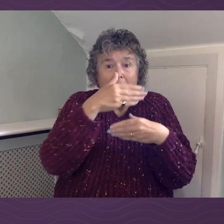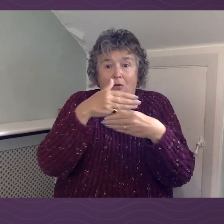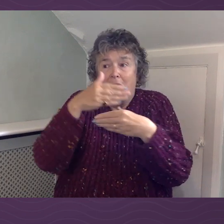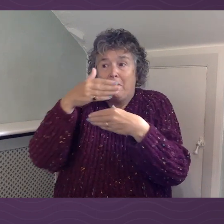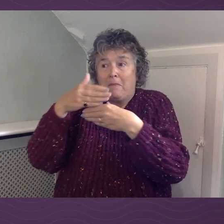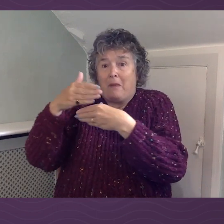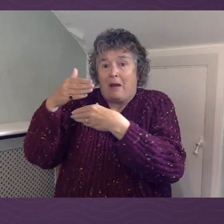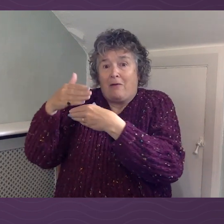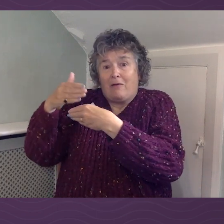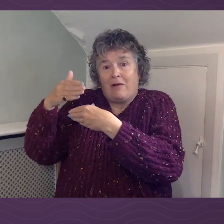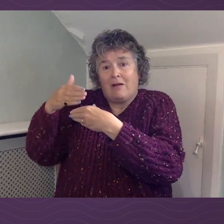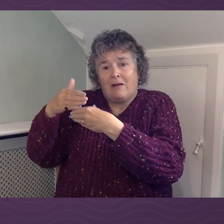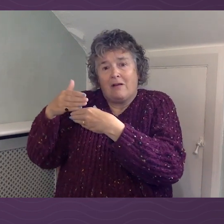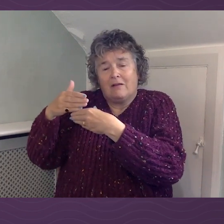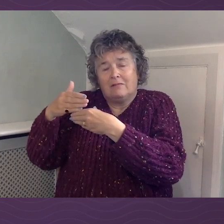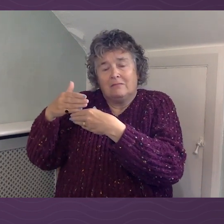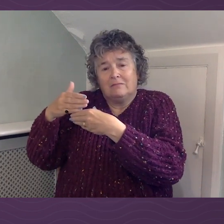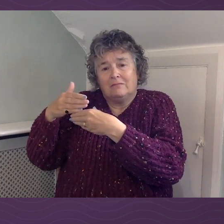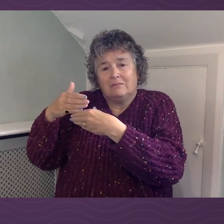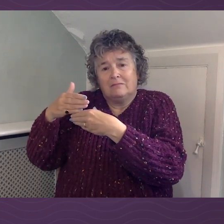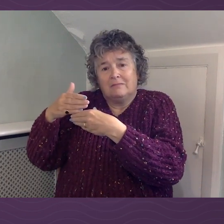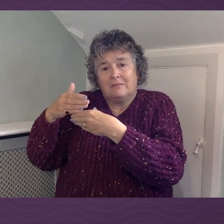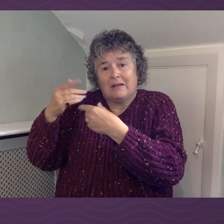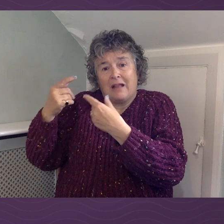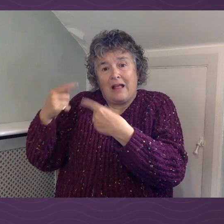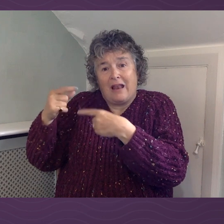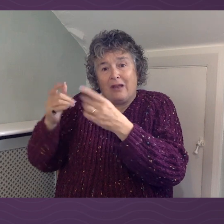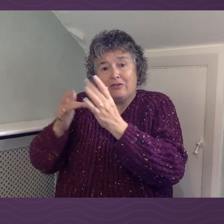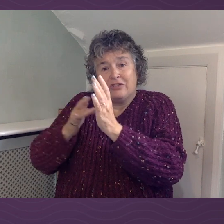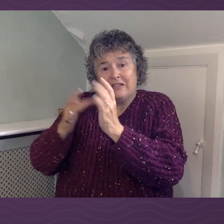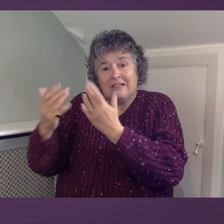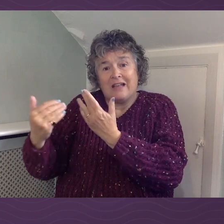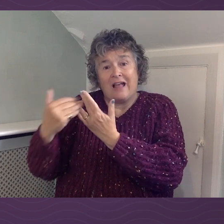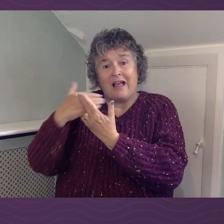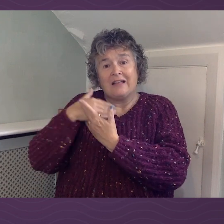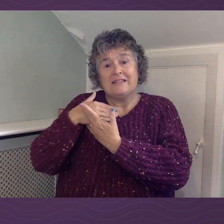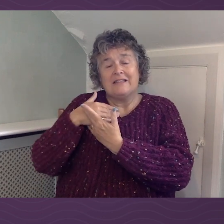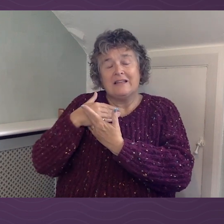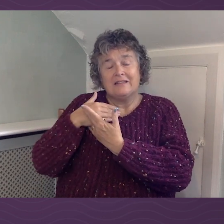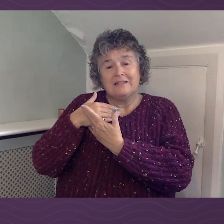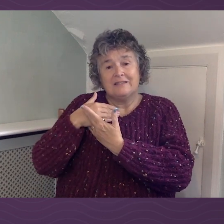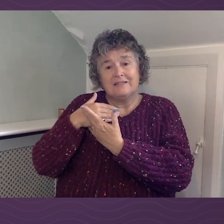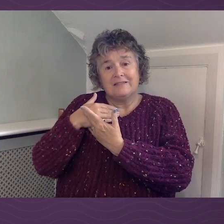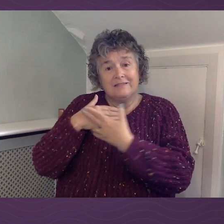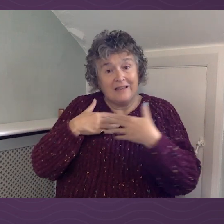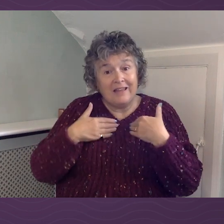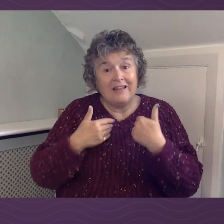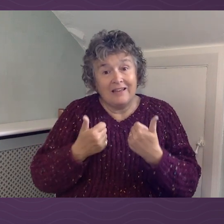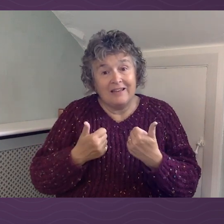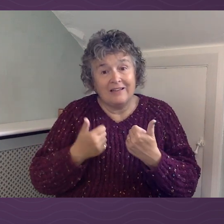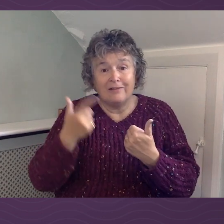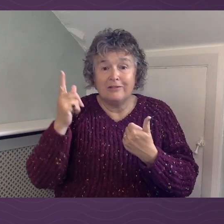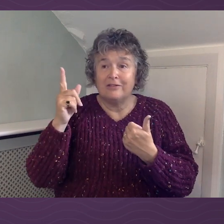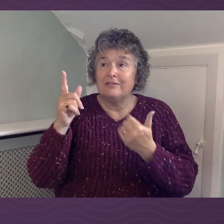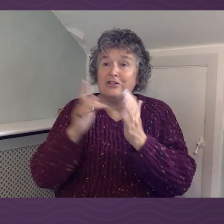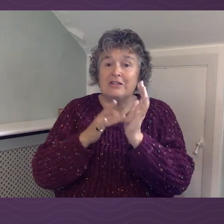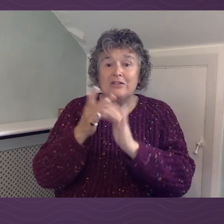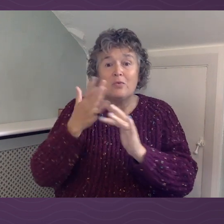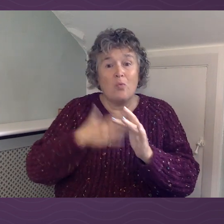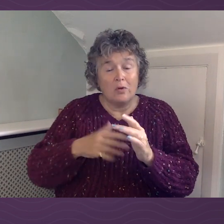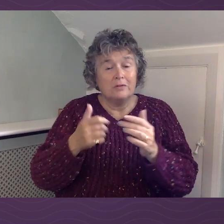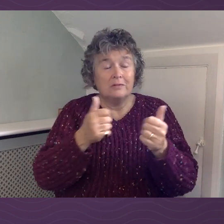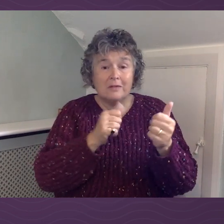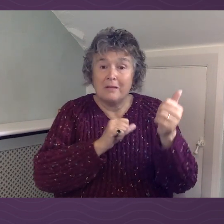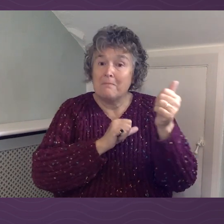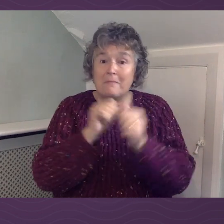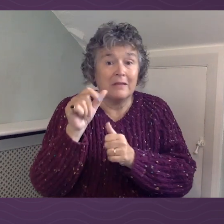it's all part of the healing process if you let Jesus in. He only wants to do good to you. You don't